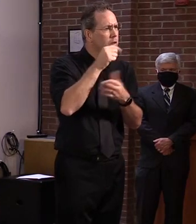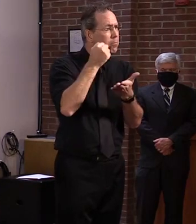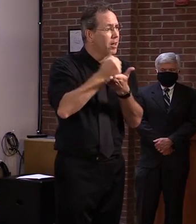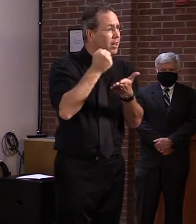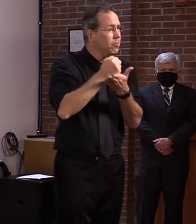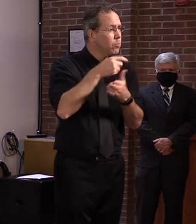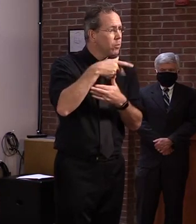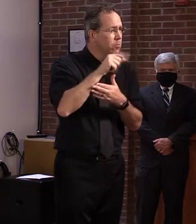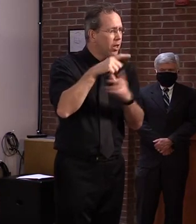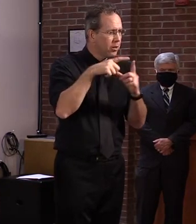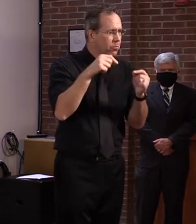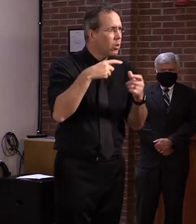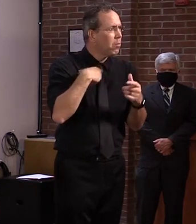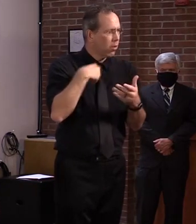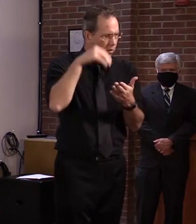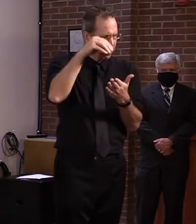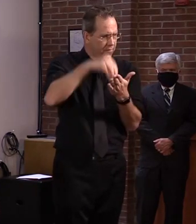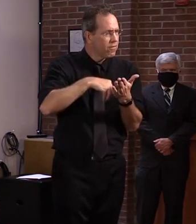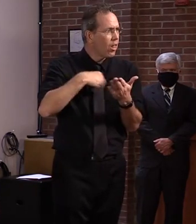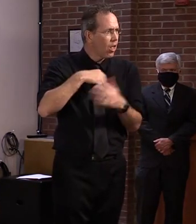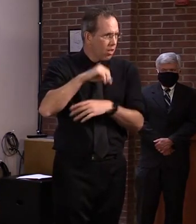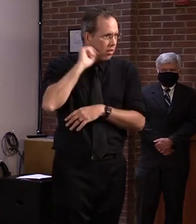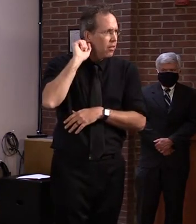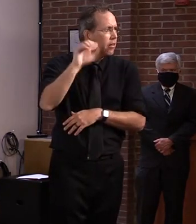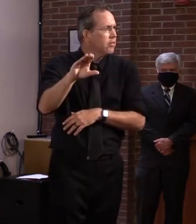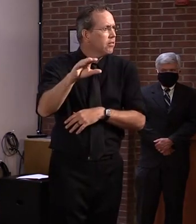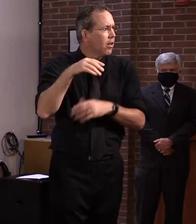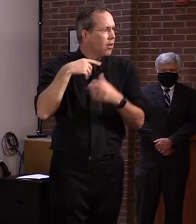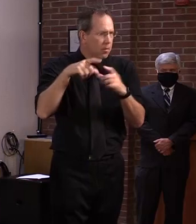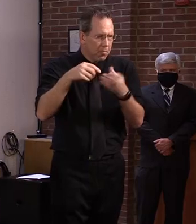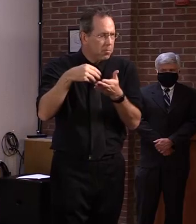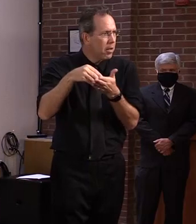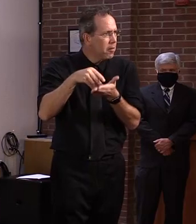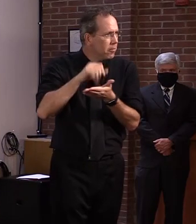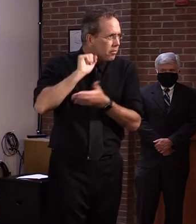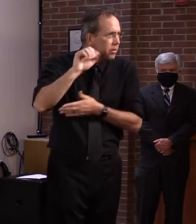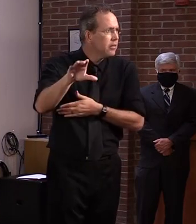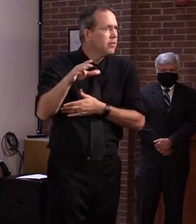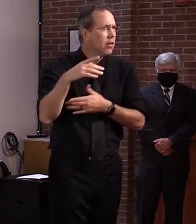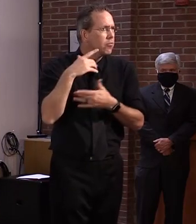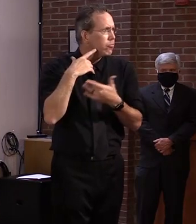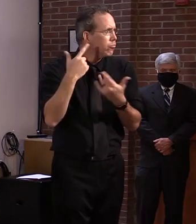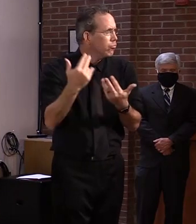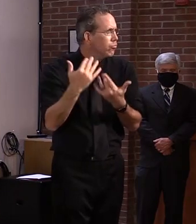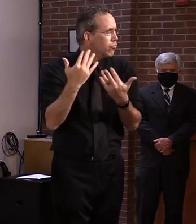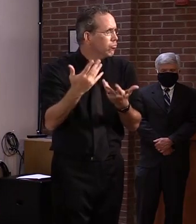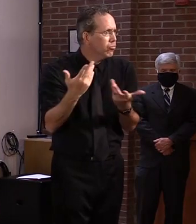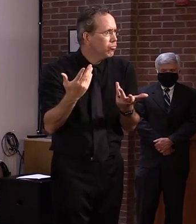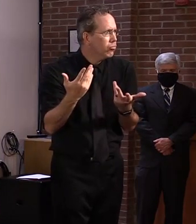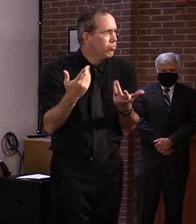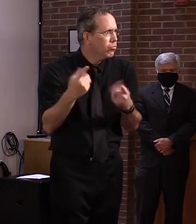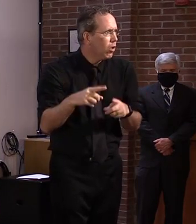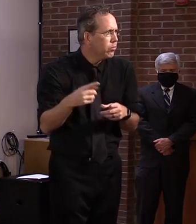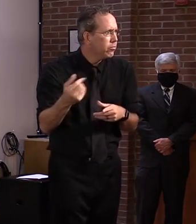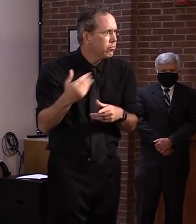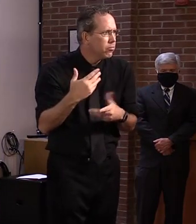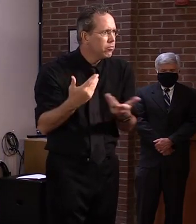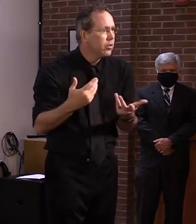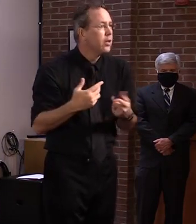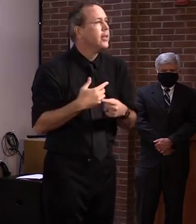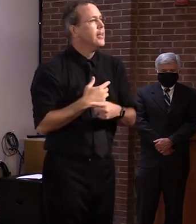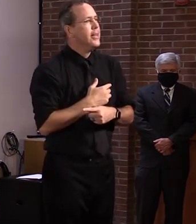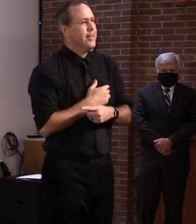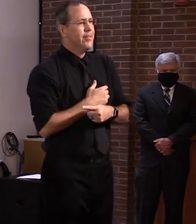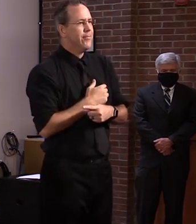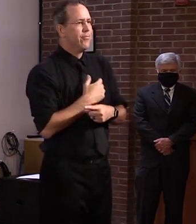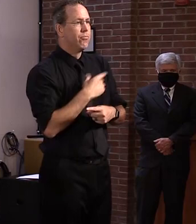something the DMV has a backlog on as well. Um, I'm thankful we're not issuing passports. Our book of businesses. Okay. Sorry. This person